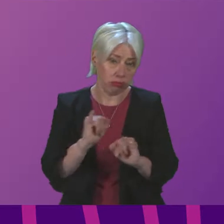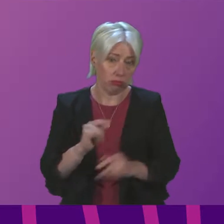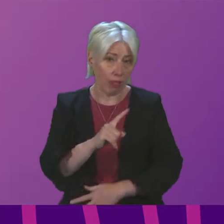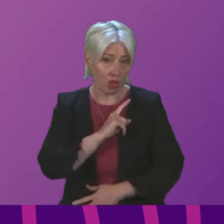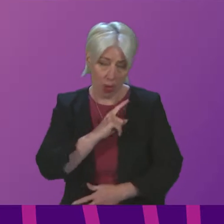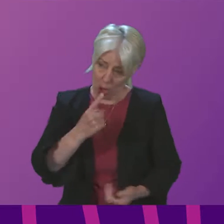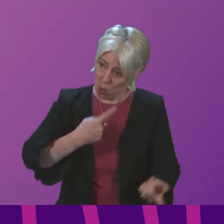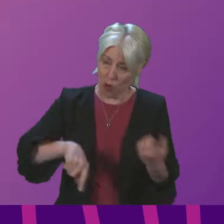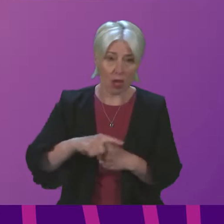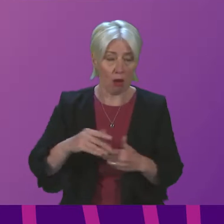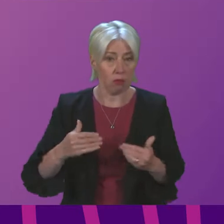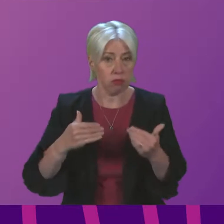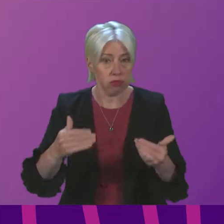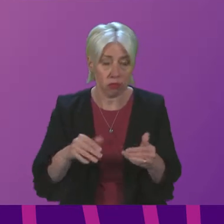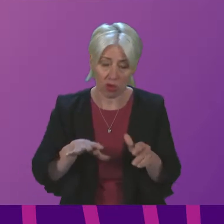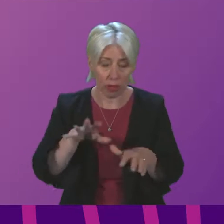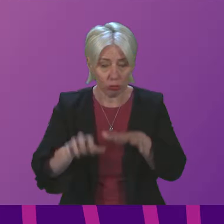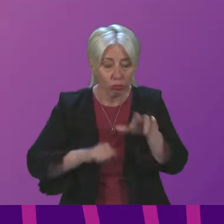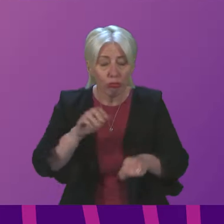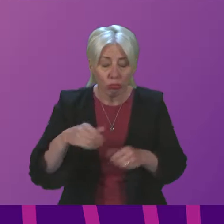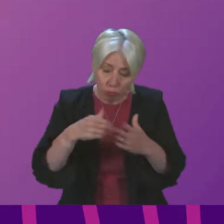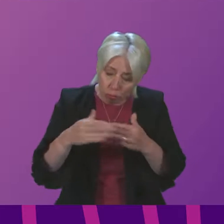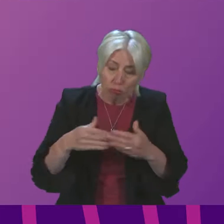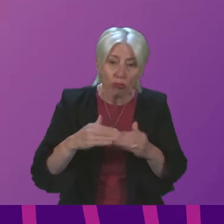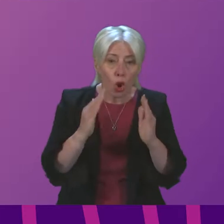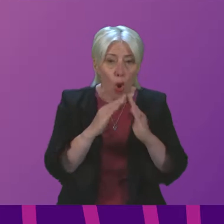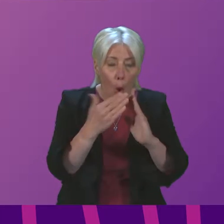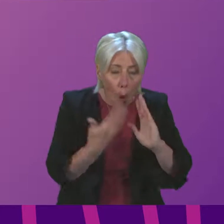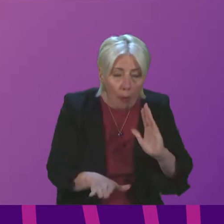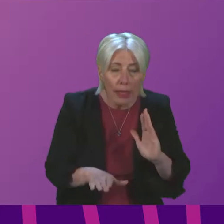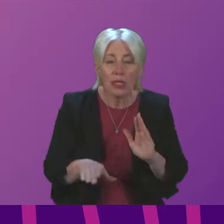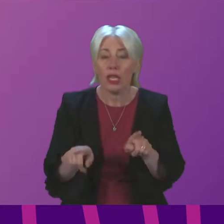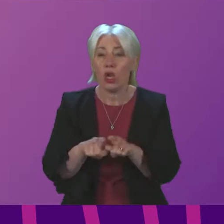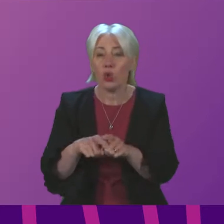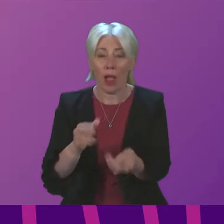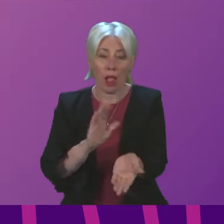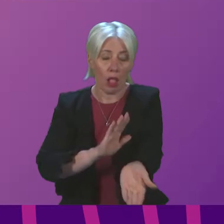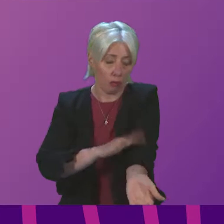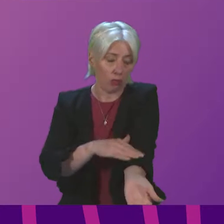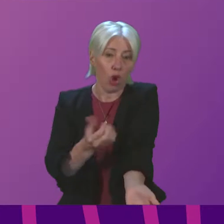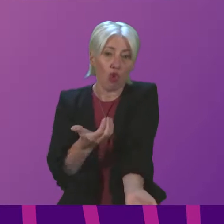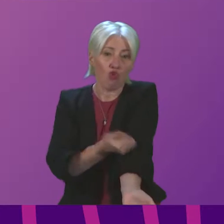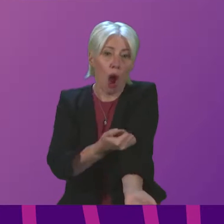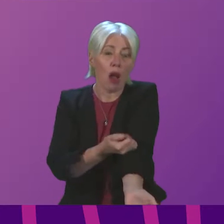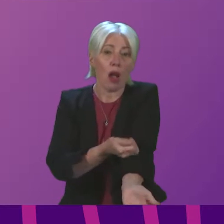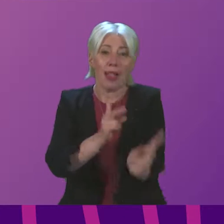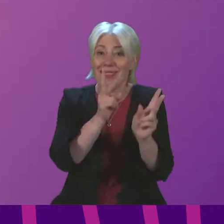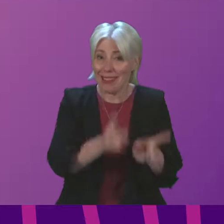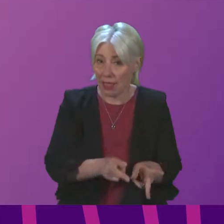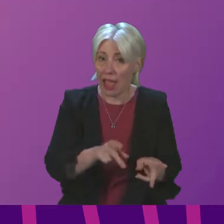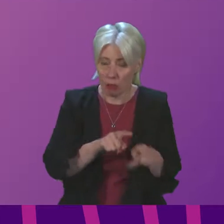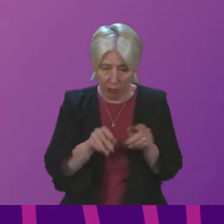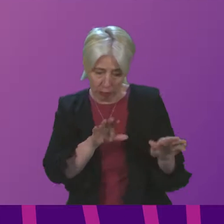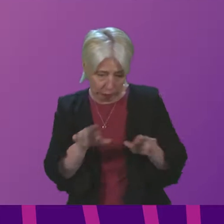the steps both on tackling homelessness and tackling drug-related deaths. As I said at the end of my initial